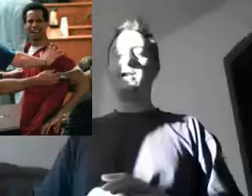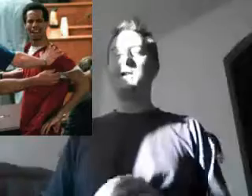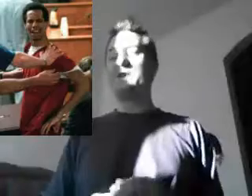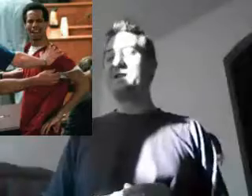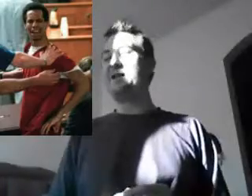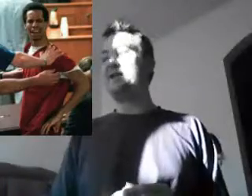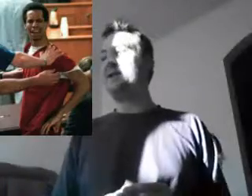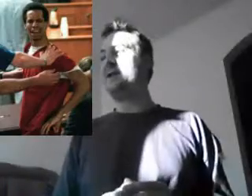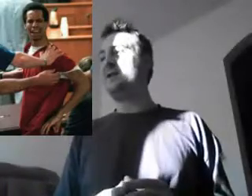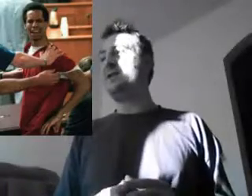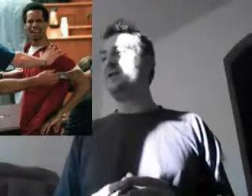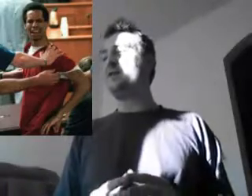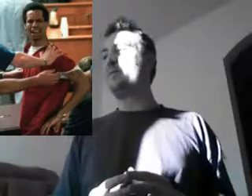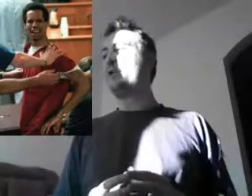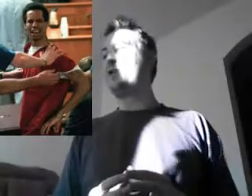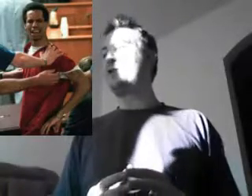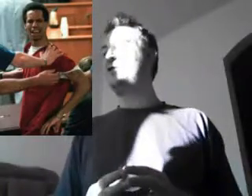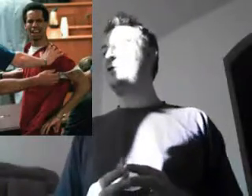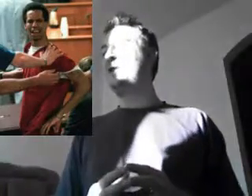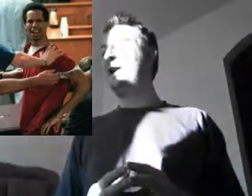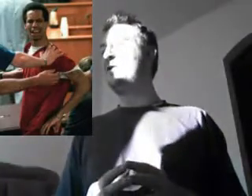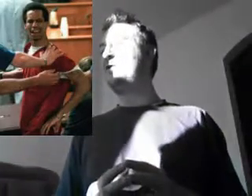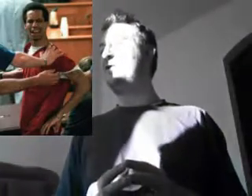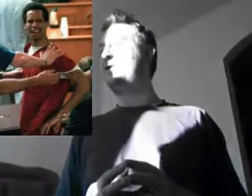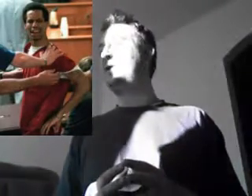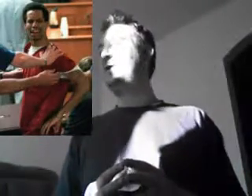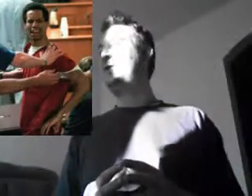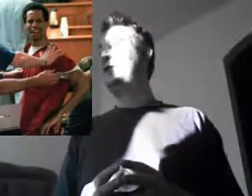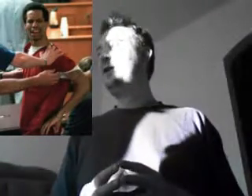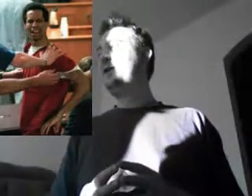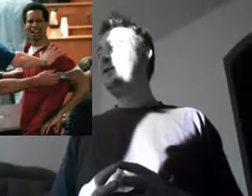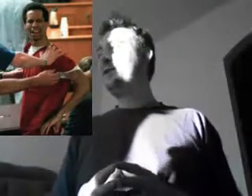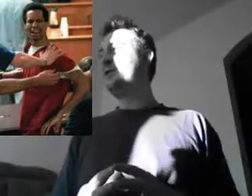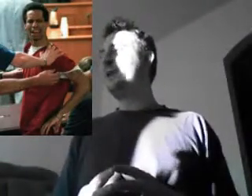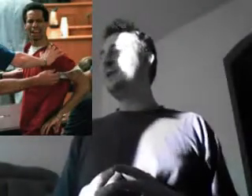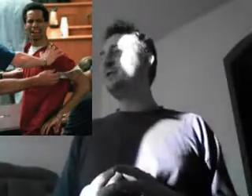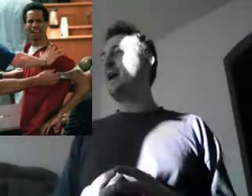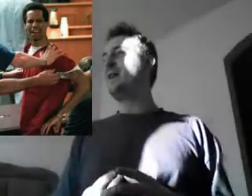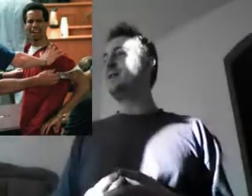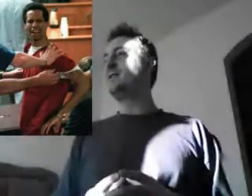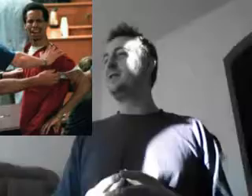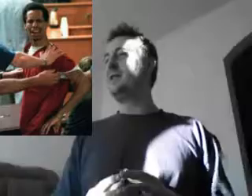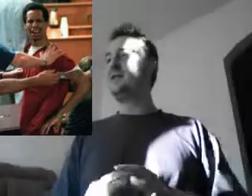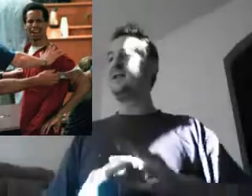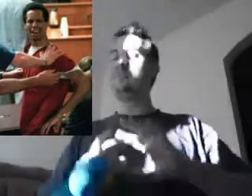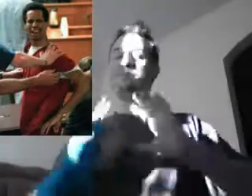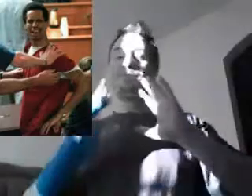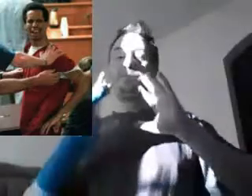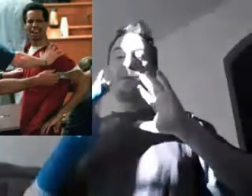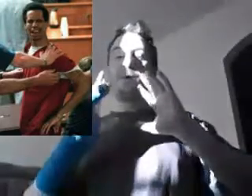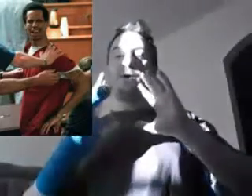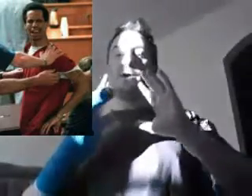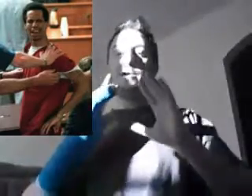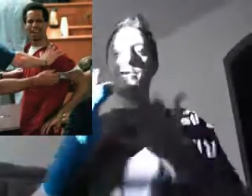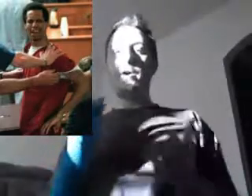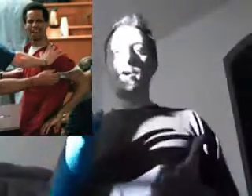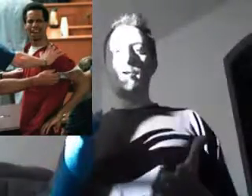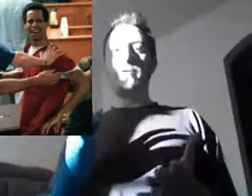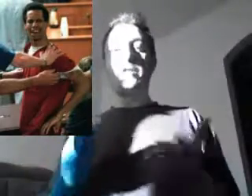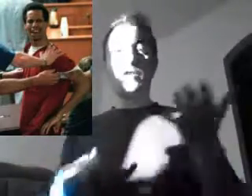clemency and the governor pardons you and allows you to live your days out as a citizen. So, that's